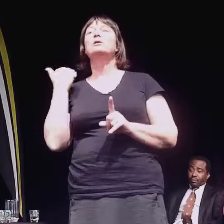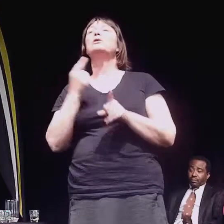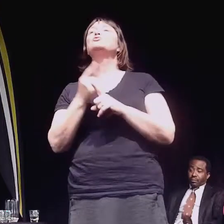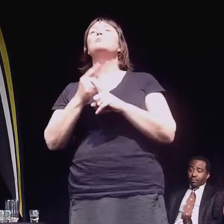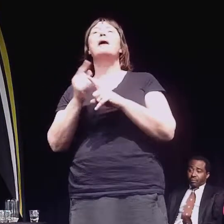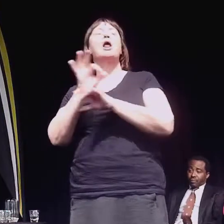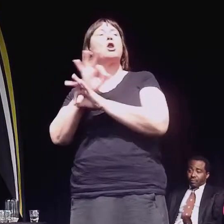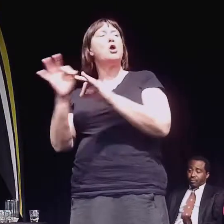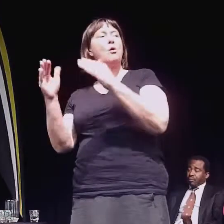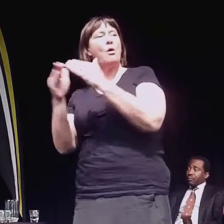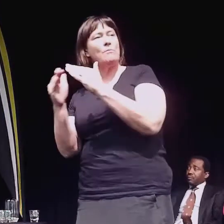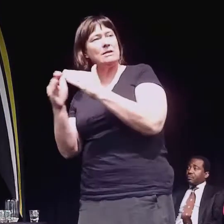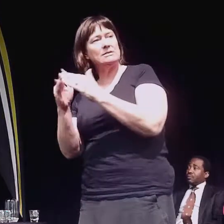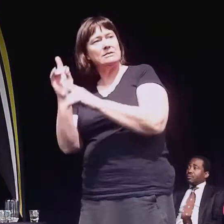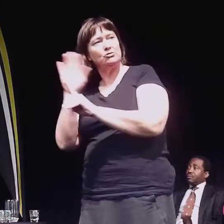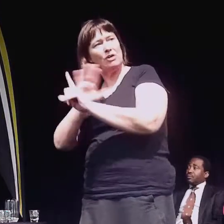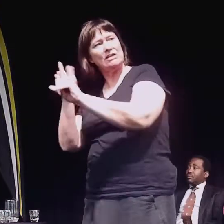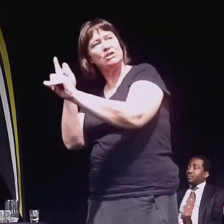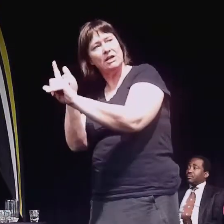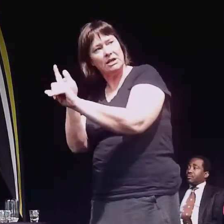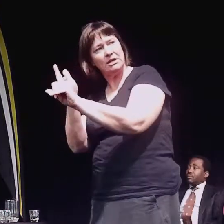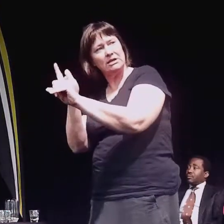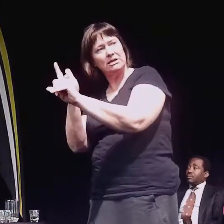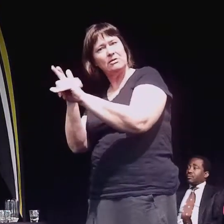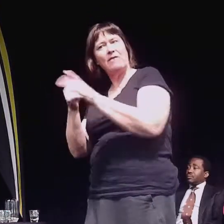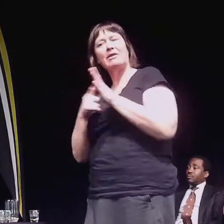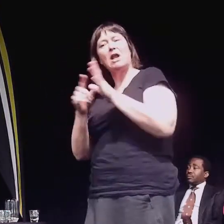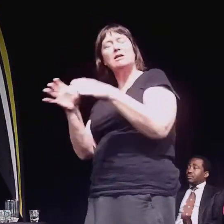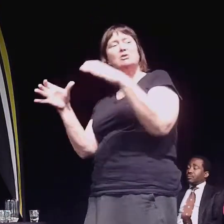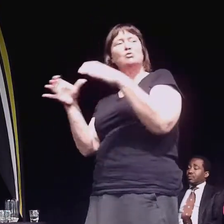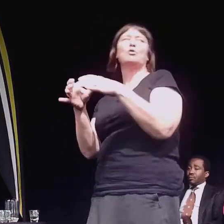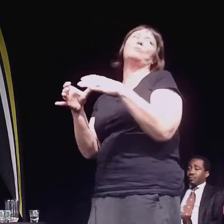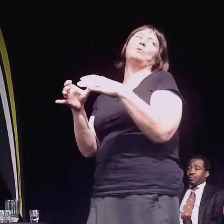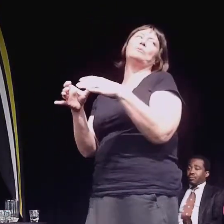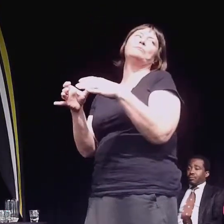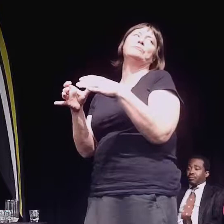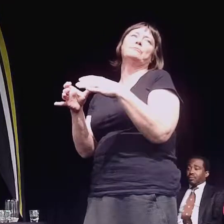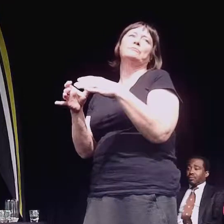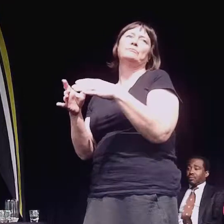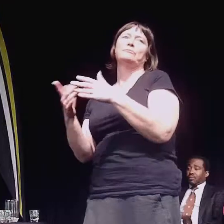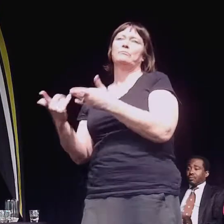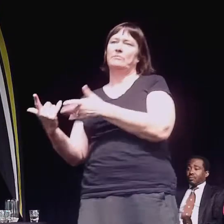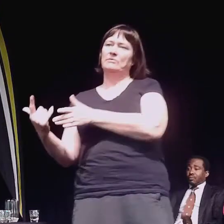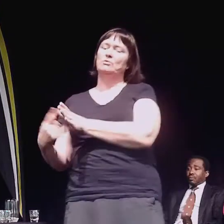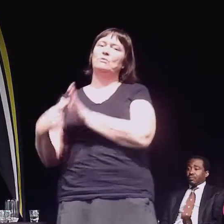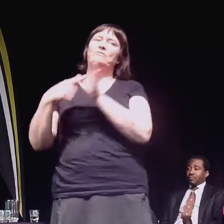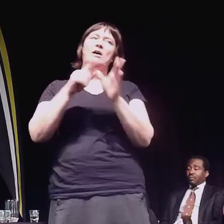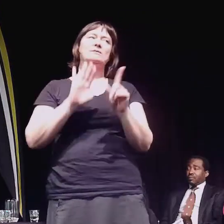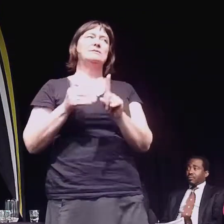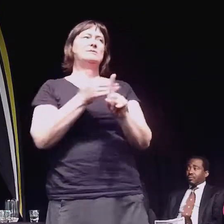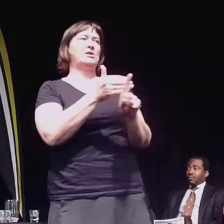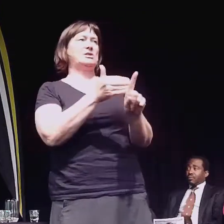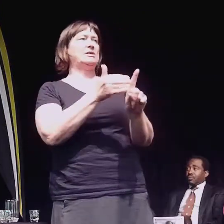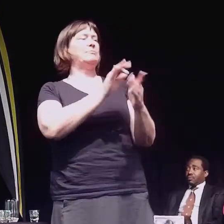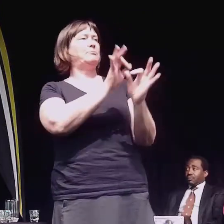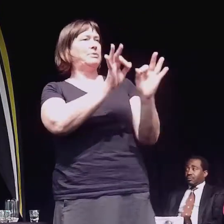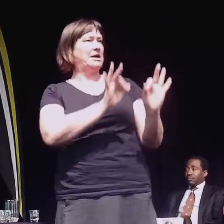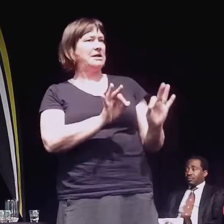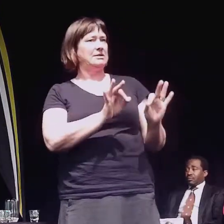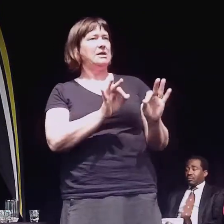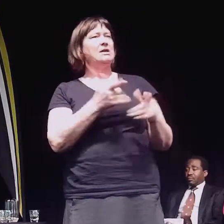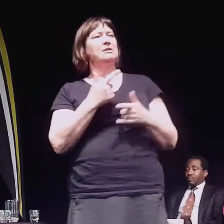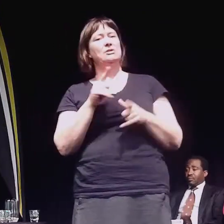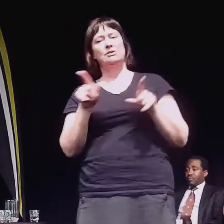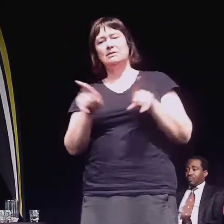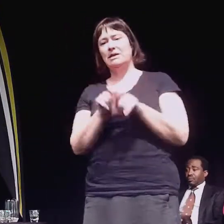homeless and housing strategy as well, of having an advisory group which full feeds into that strategy. So it's the same idea. We have action